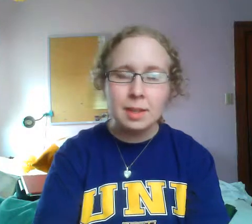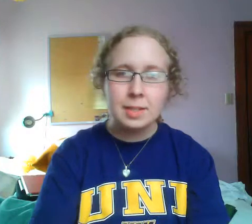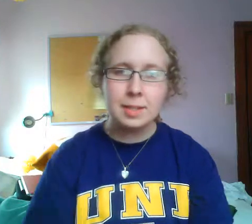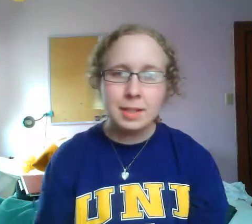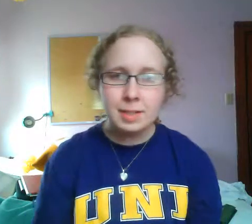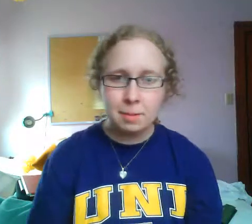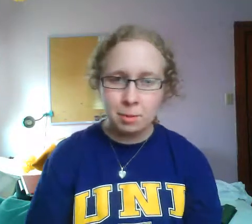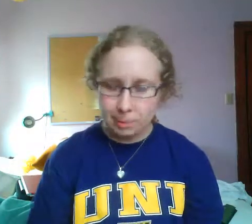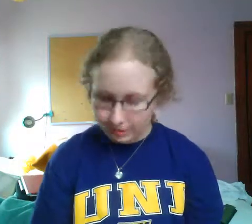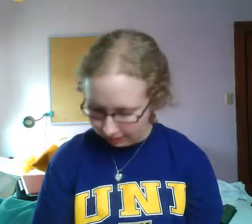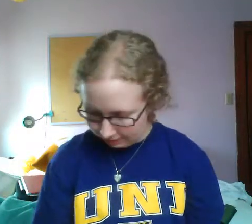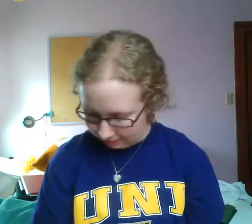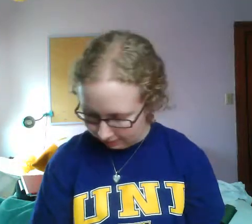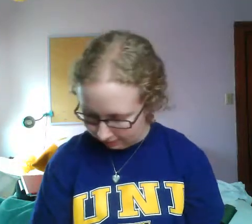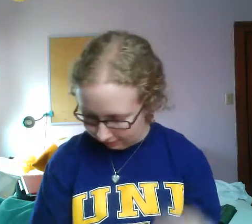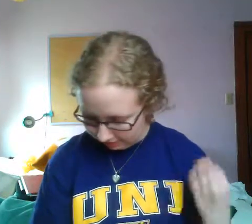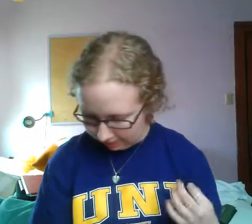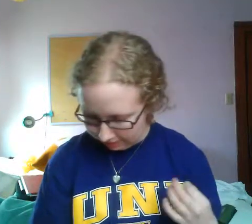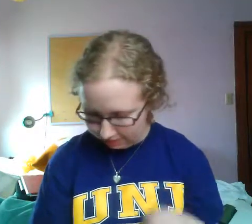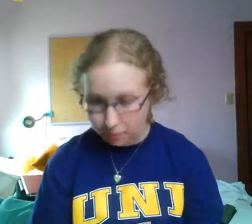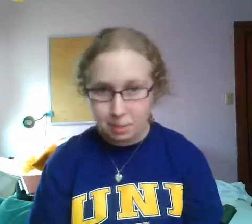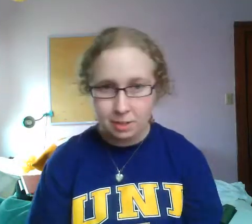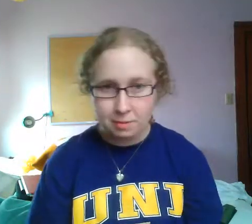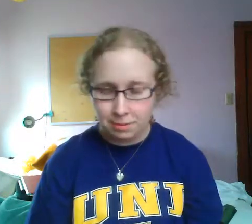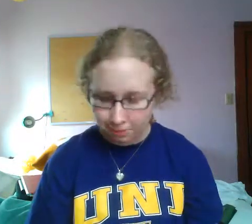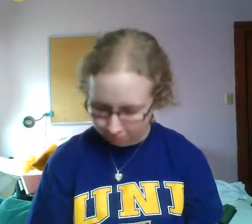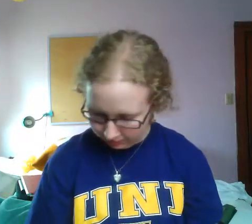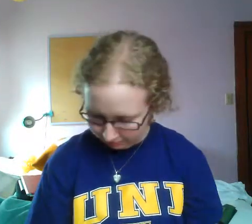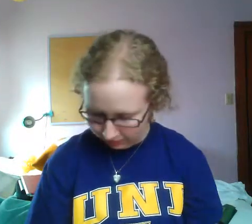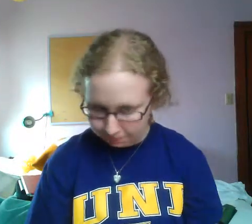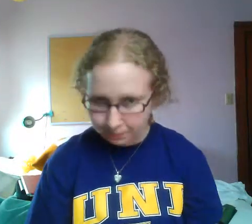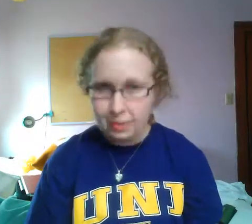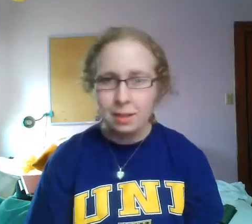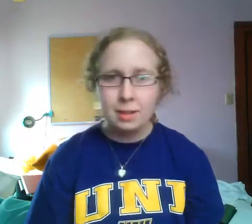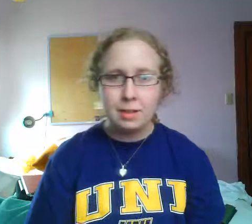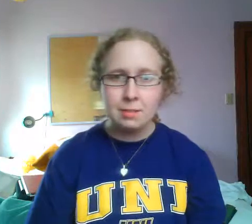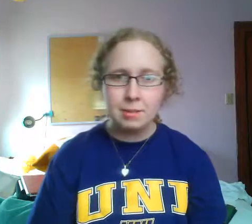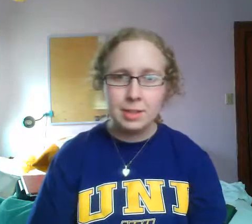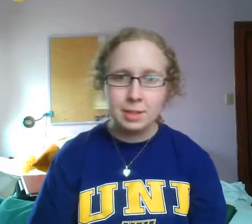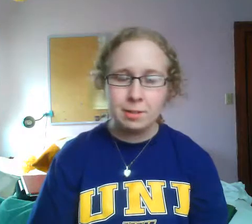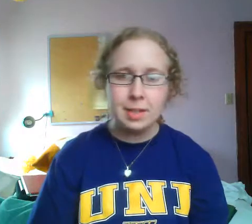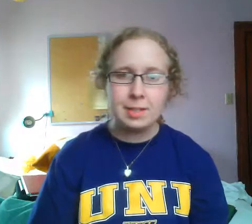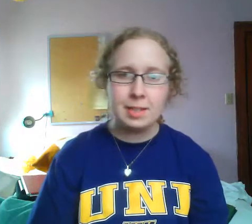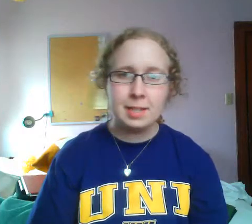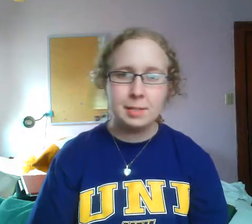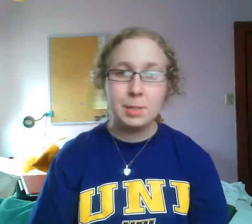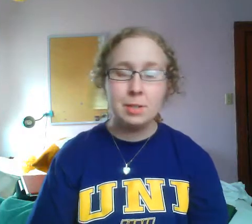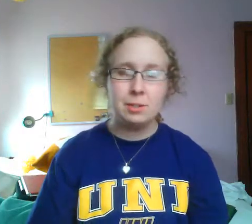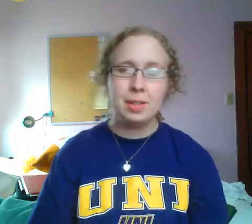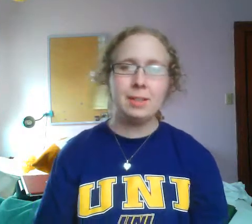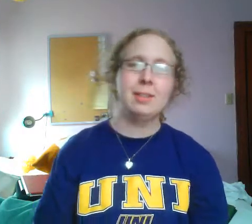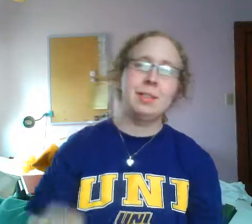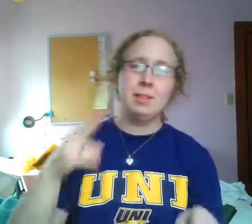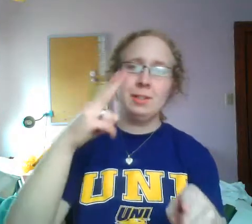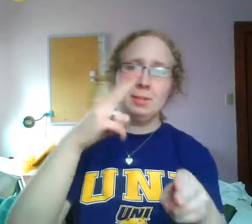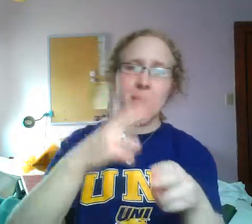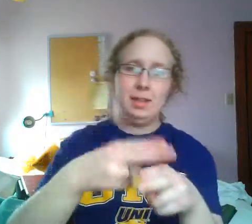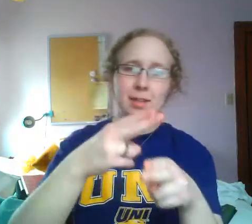So the next time Wilma talks is, or signs, is on page 54 at the bottom. First, Irina says, Miss Juliet, so that'll just be